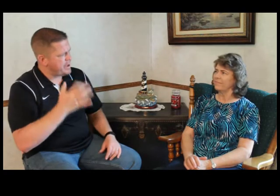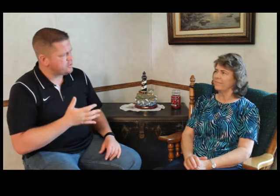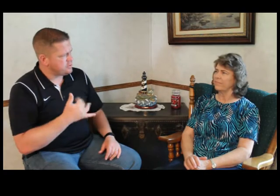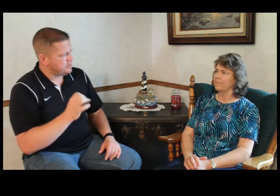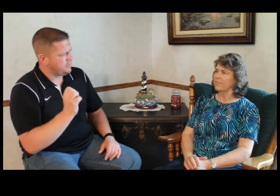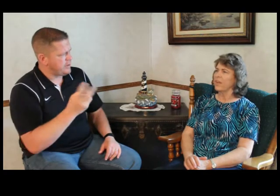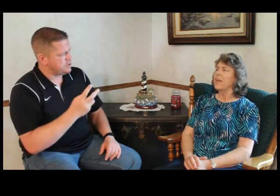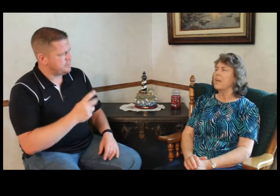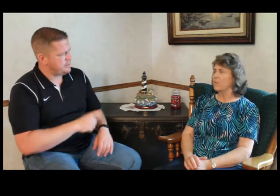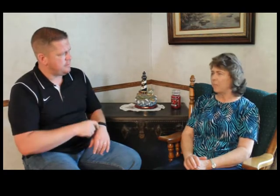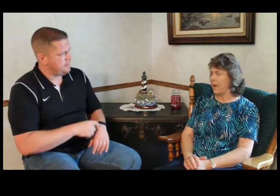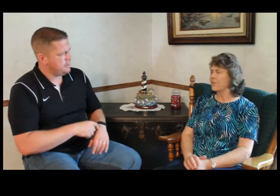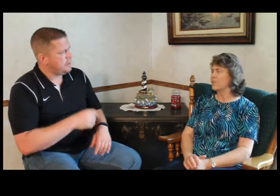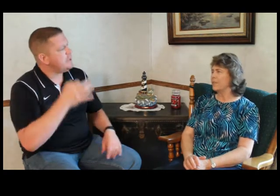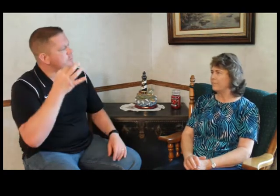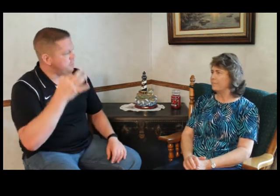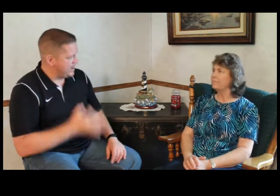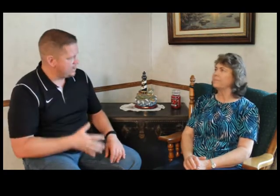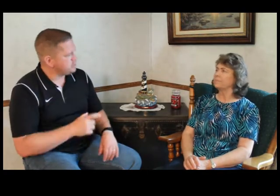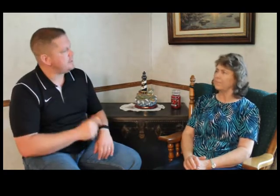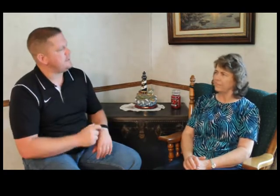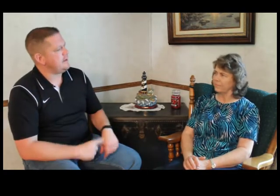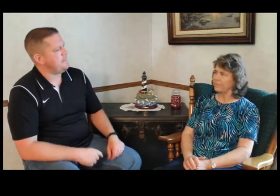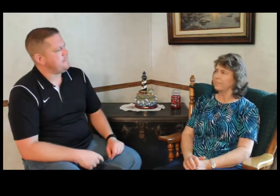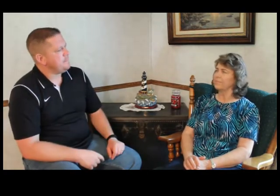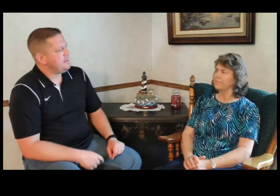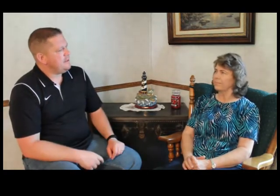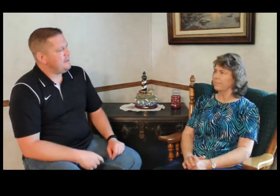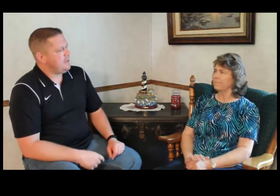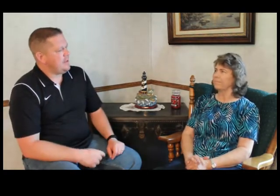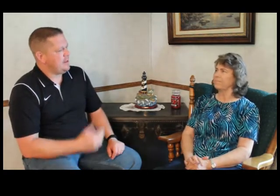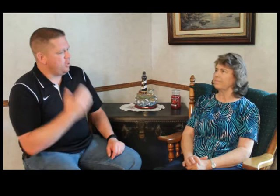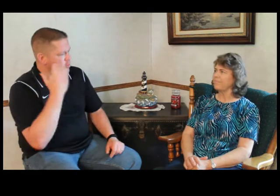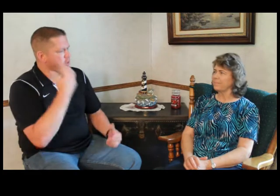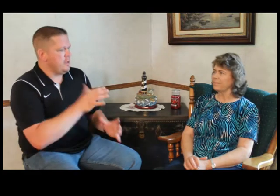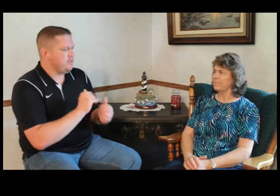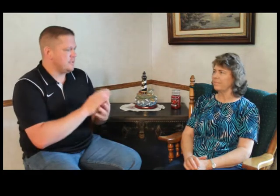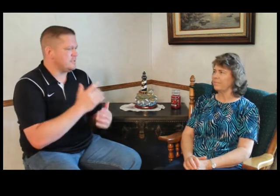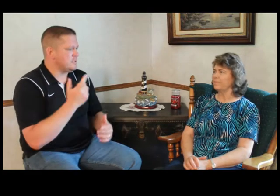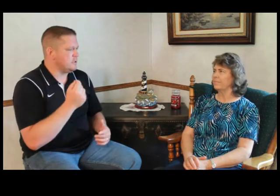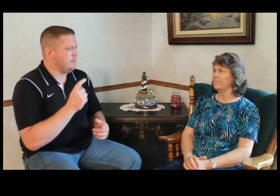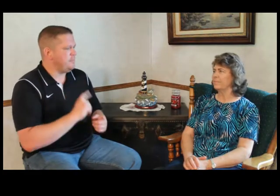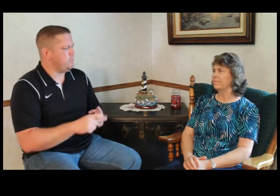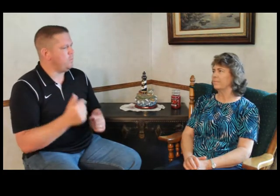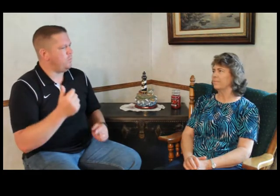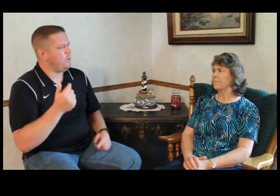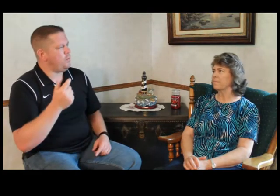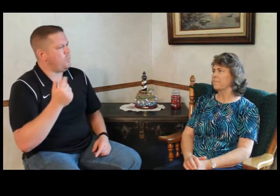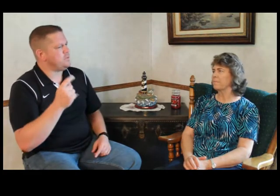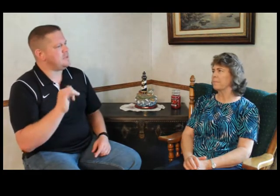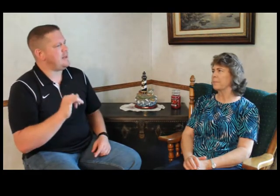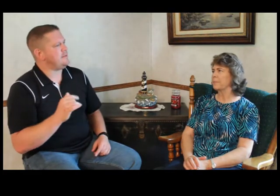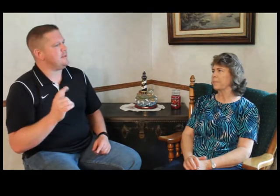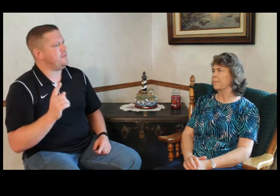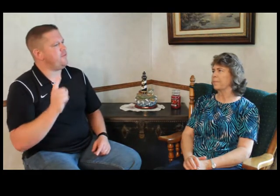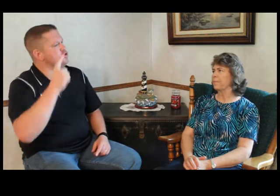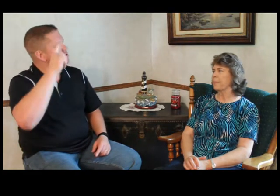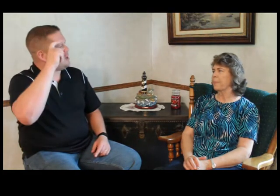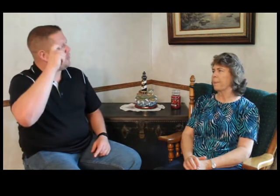pastor or still in evangelism? He was a pastor then. He was a pastor at that time. And I know you've already addressed this a little bit, but what was it like the first summer